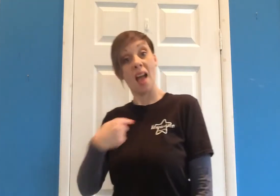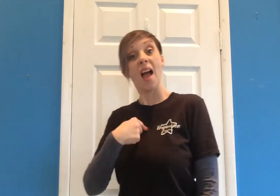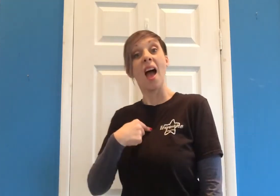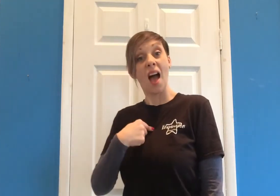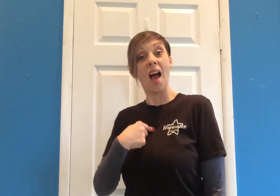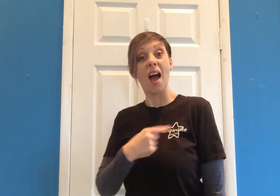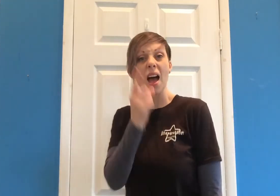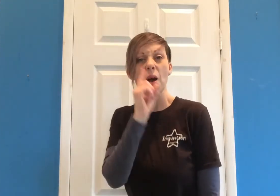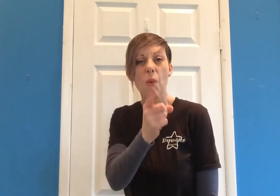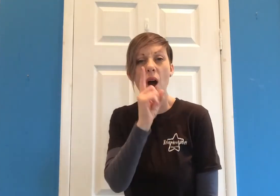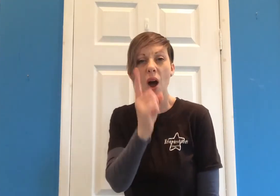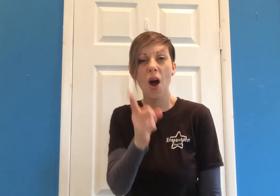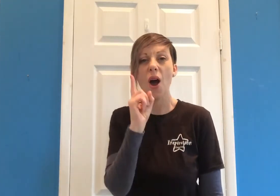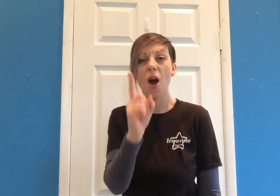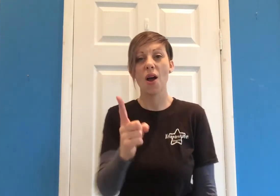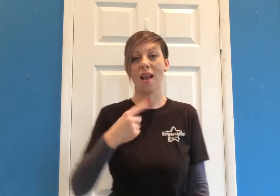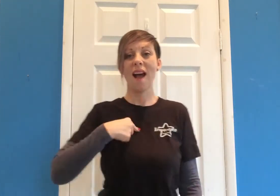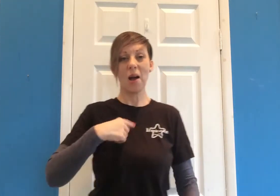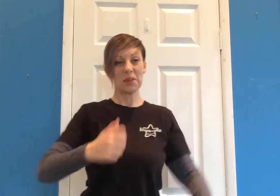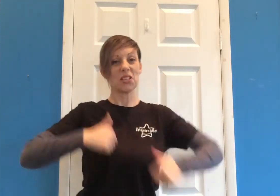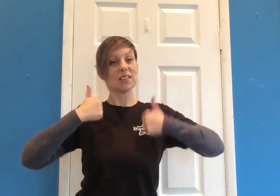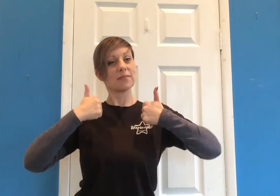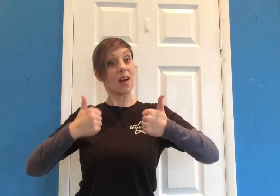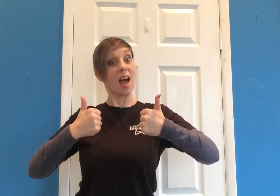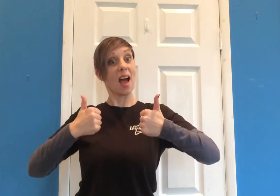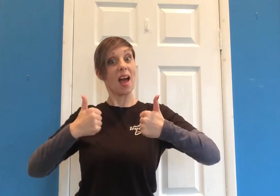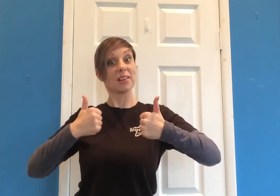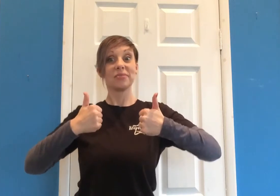Well I should probably hold you I'll be just fine